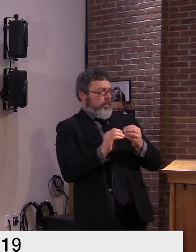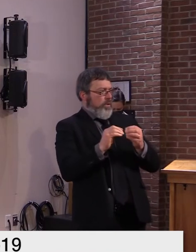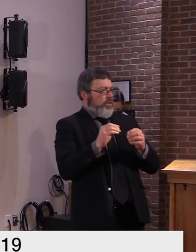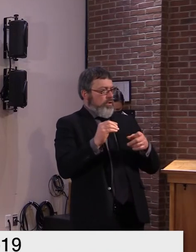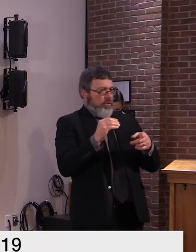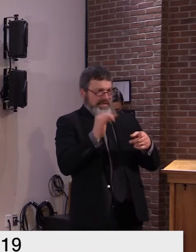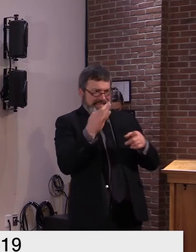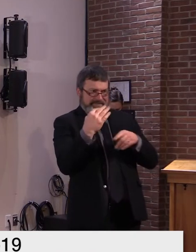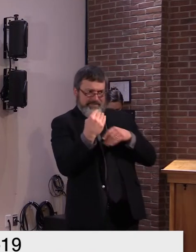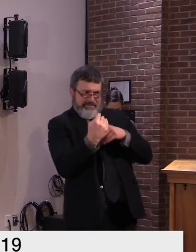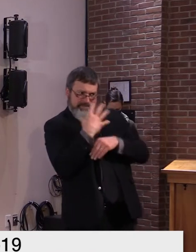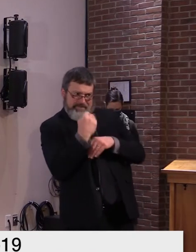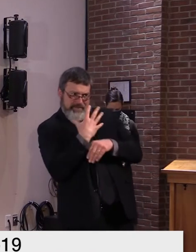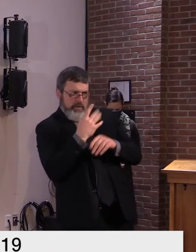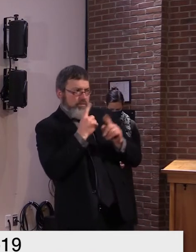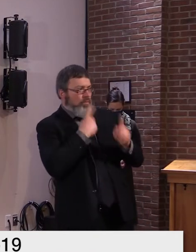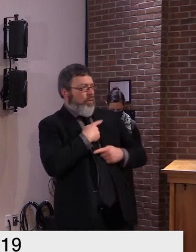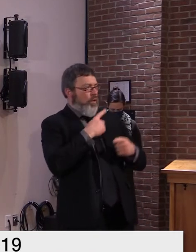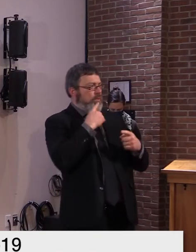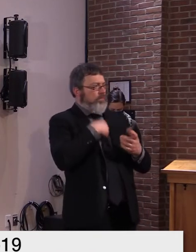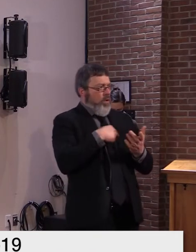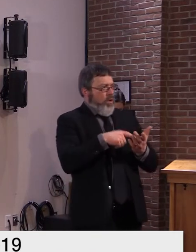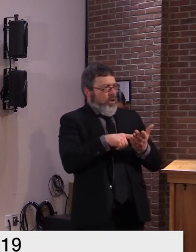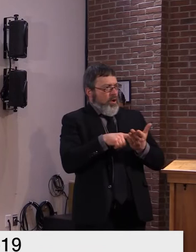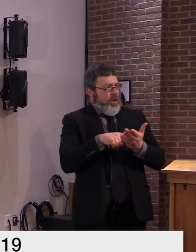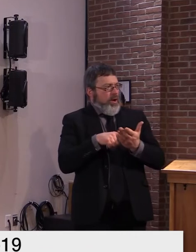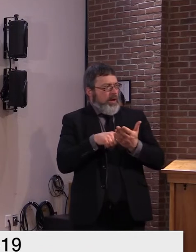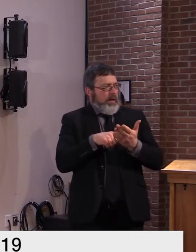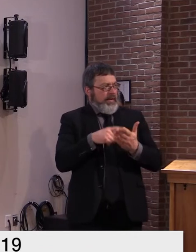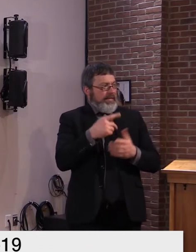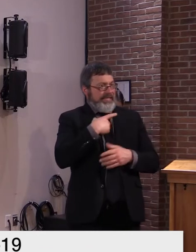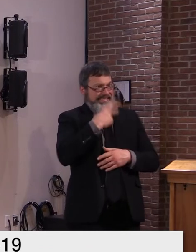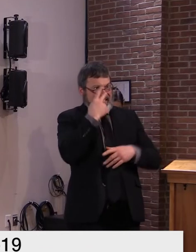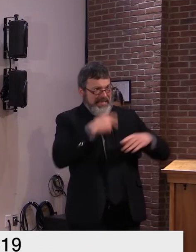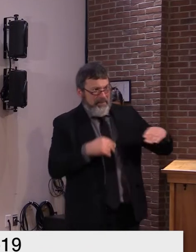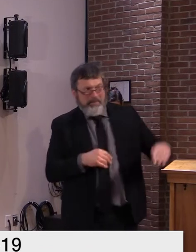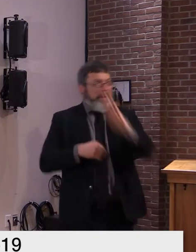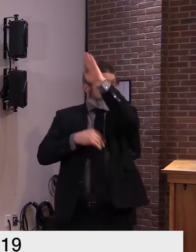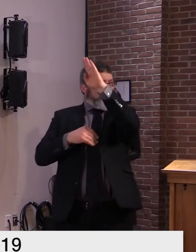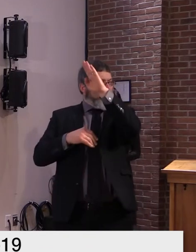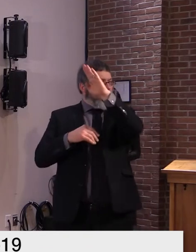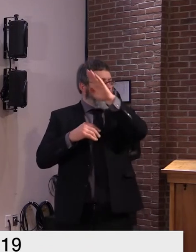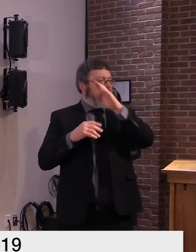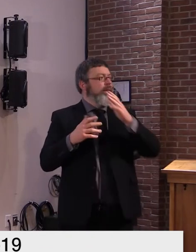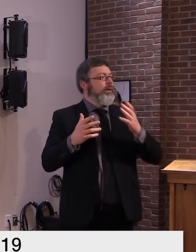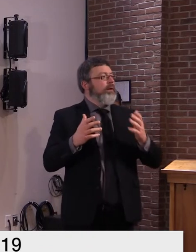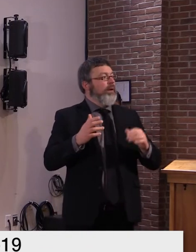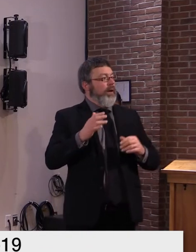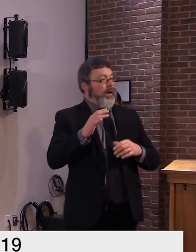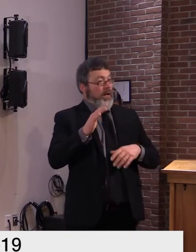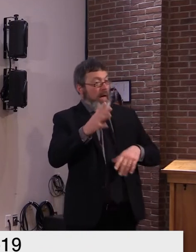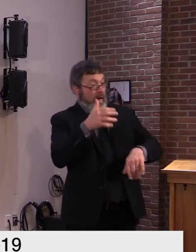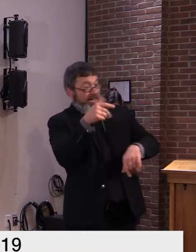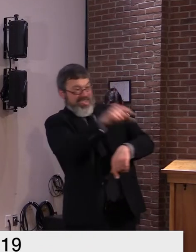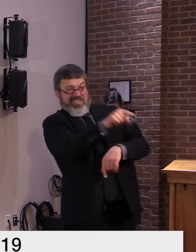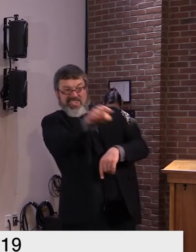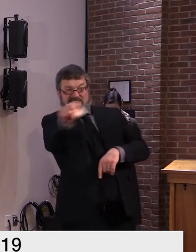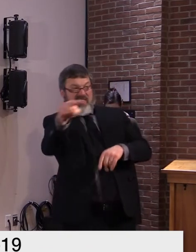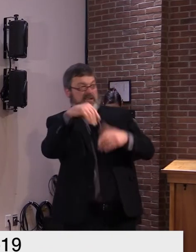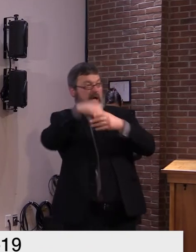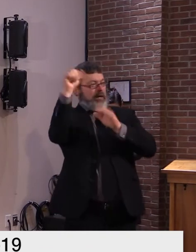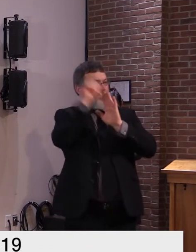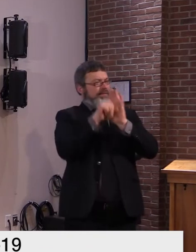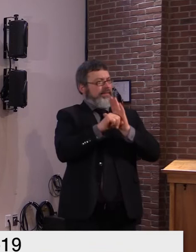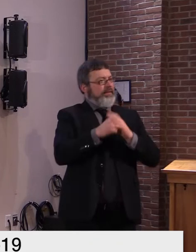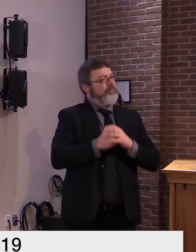uh that i haven't seen hardly any uh out of state um mentions of those who